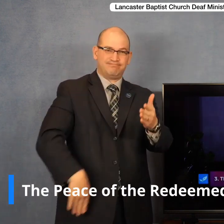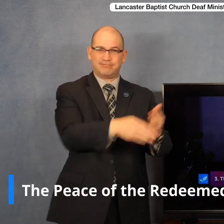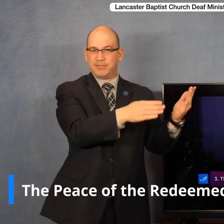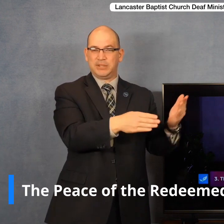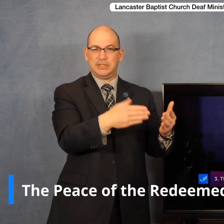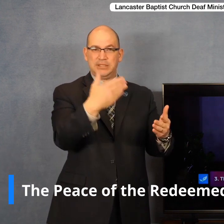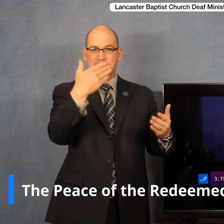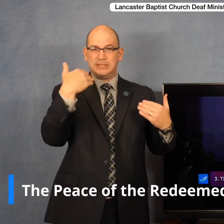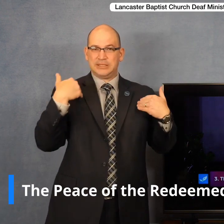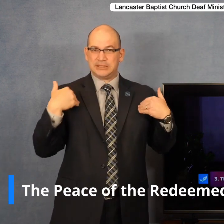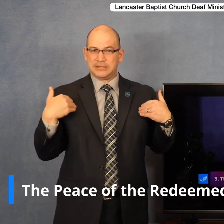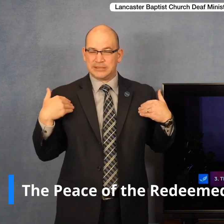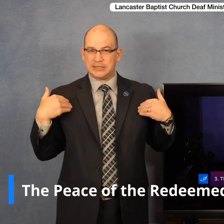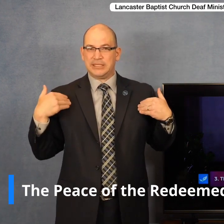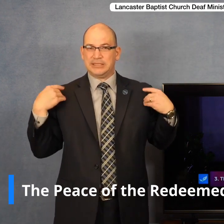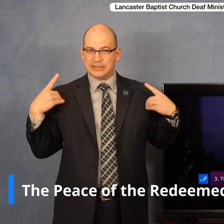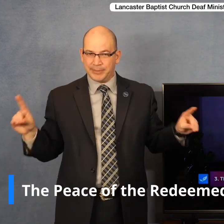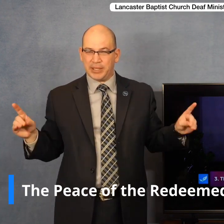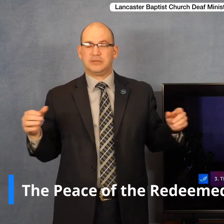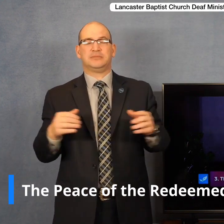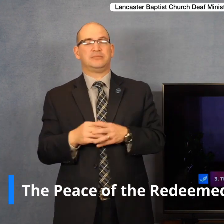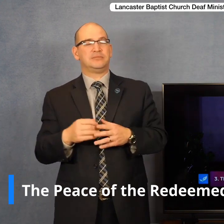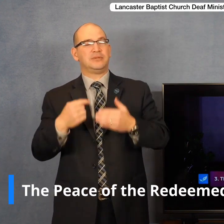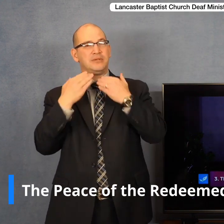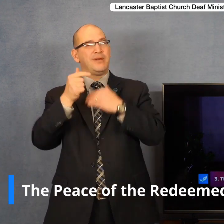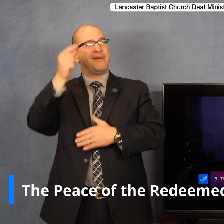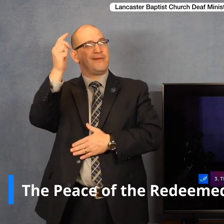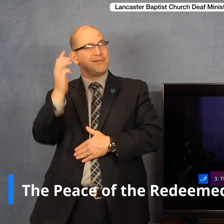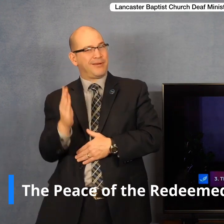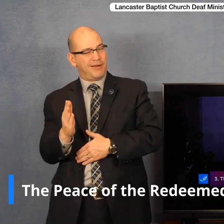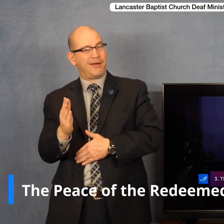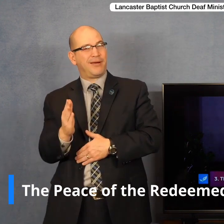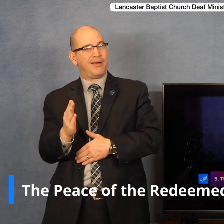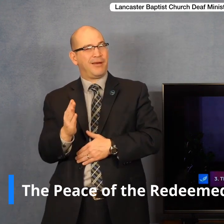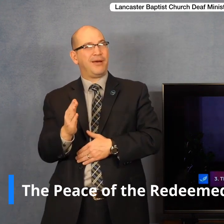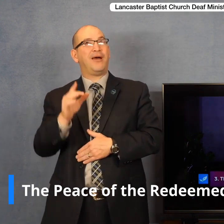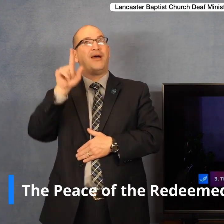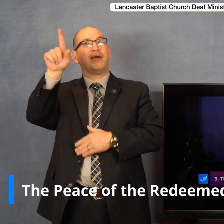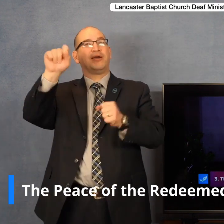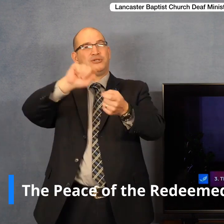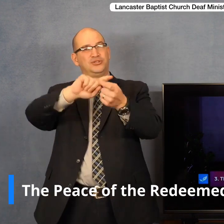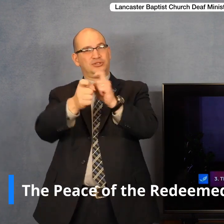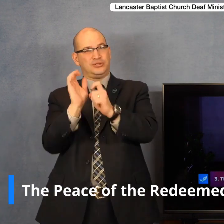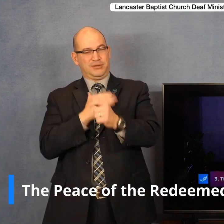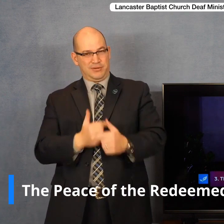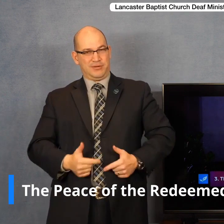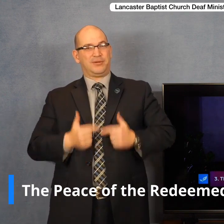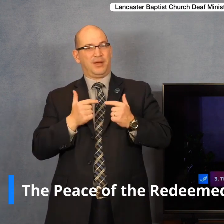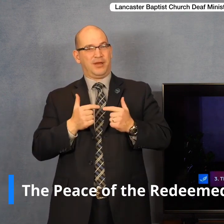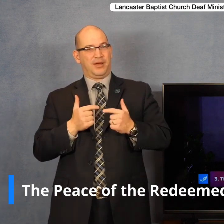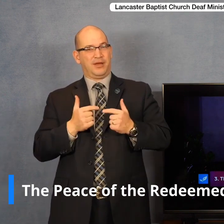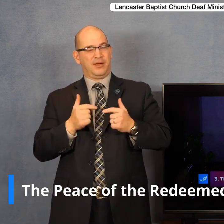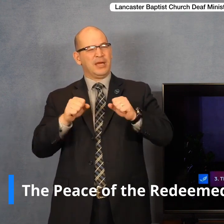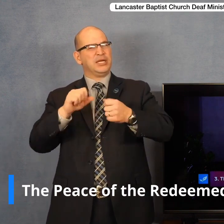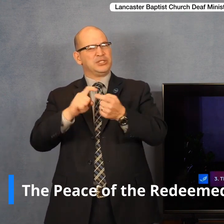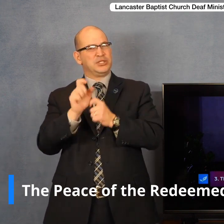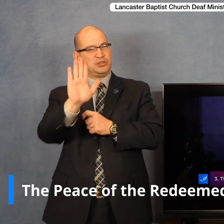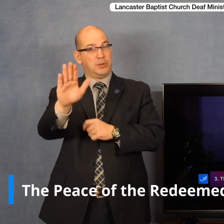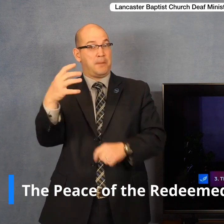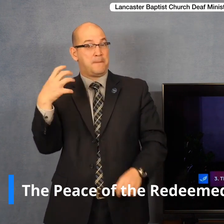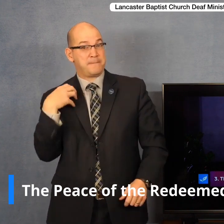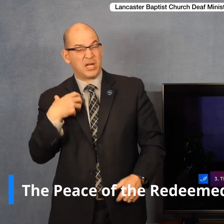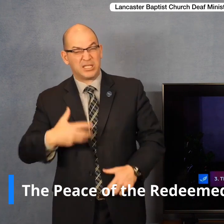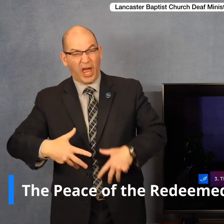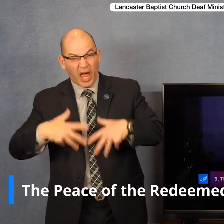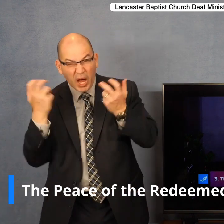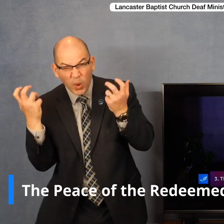God changed his life. I'm so glad that we serve a God who can change a life. He can change the life of an angry boss. He can